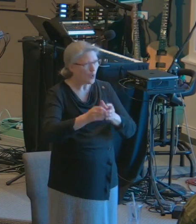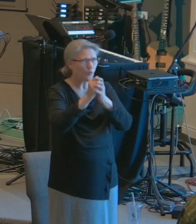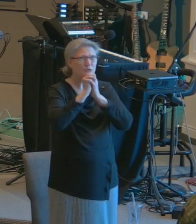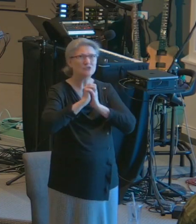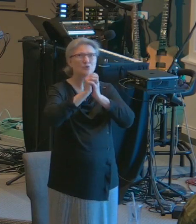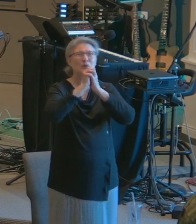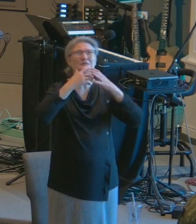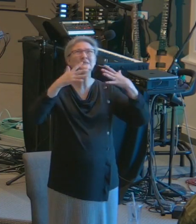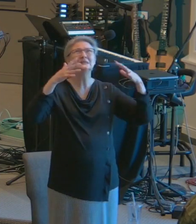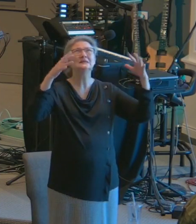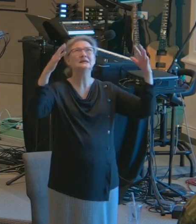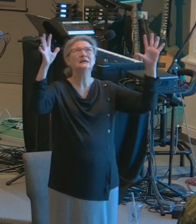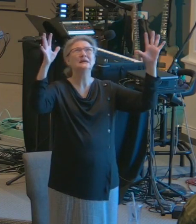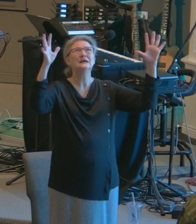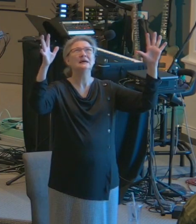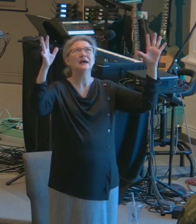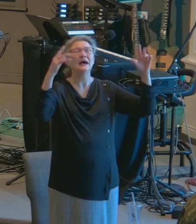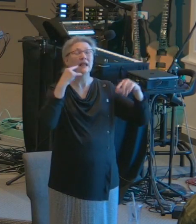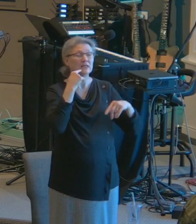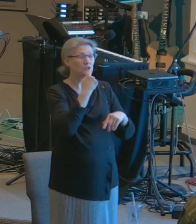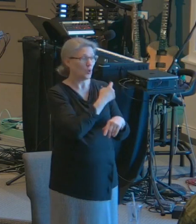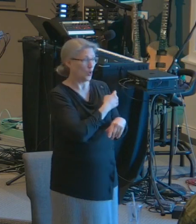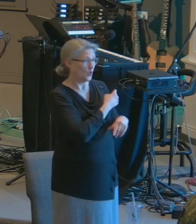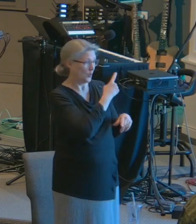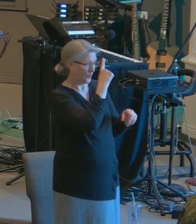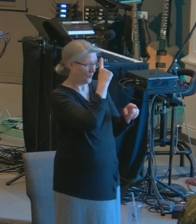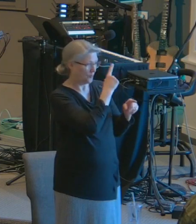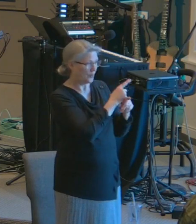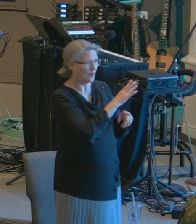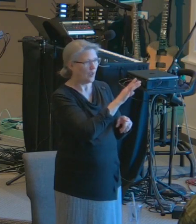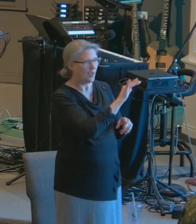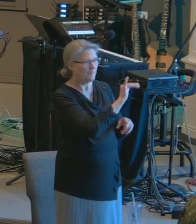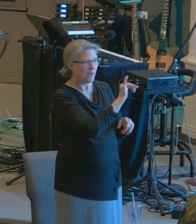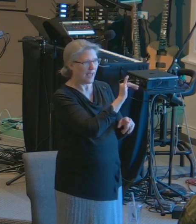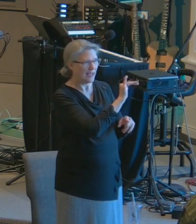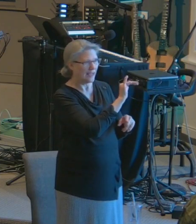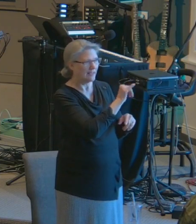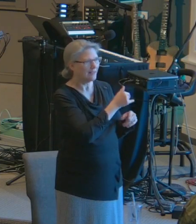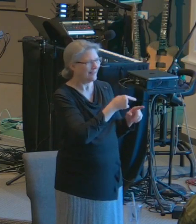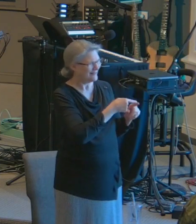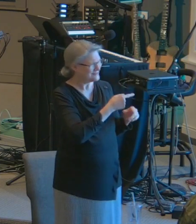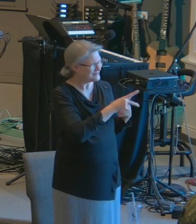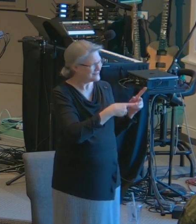congregation that God rejoices within.